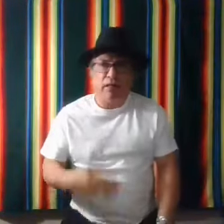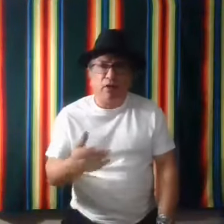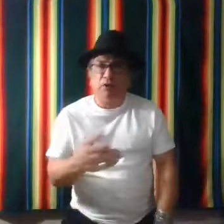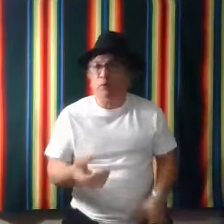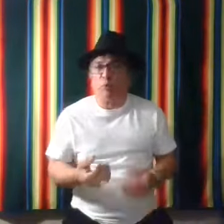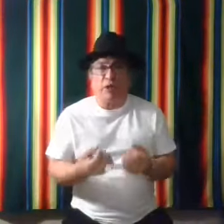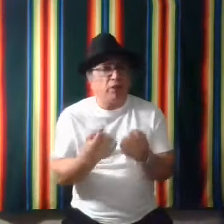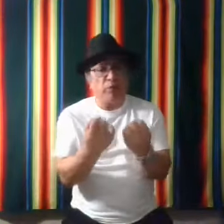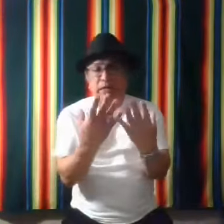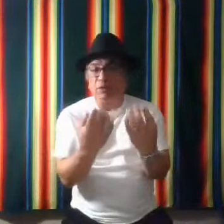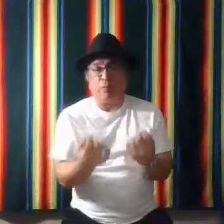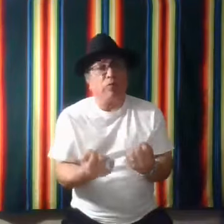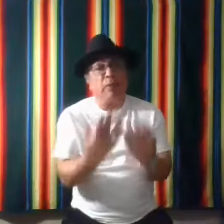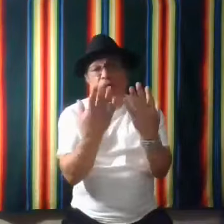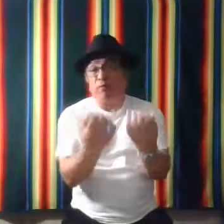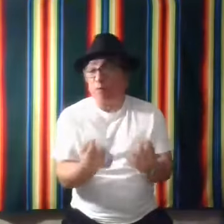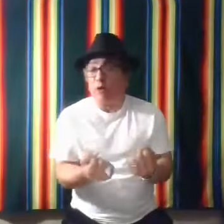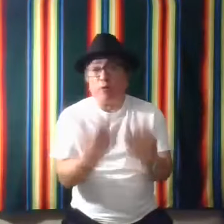also in spring too when things are coming up from the earth